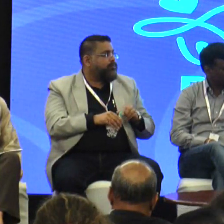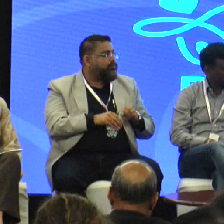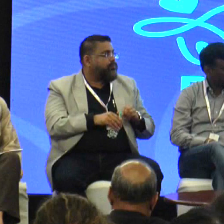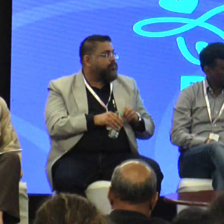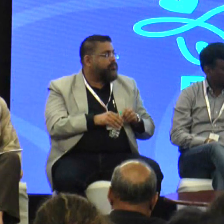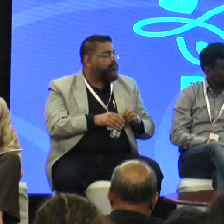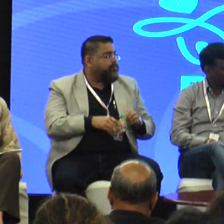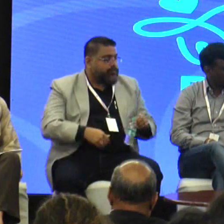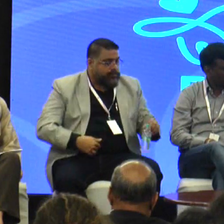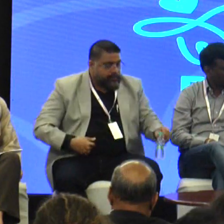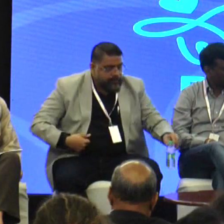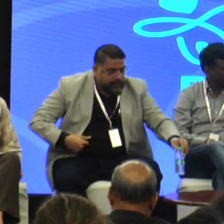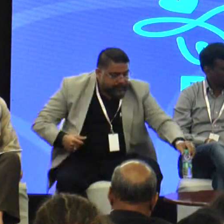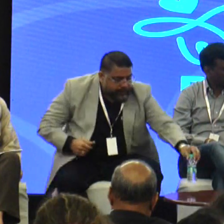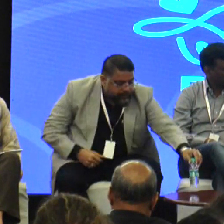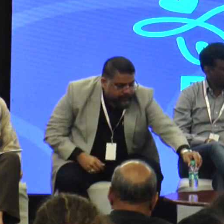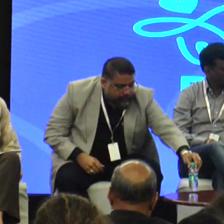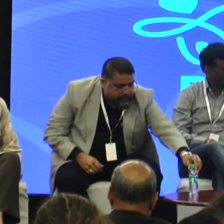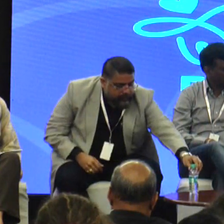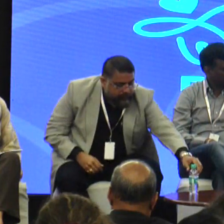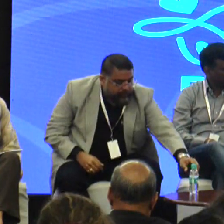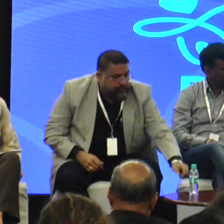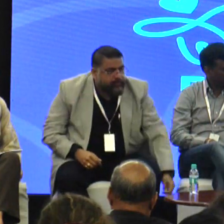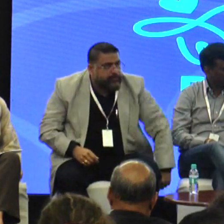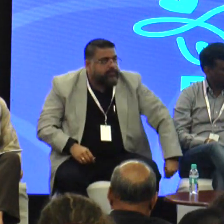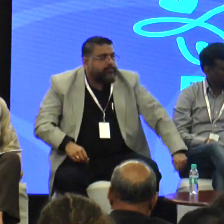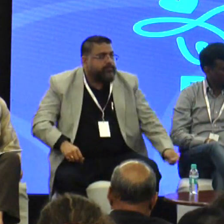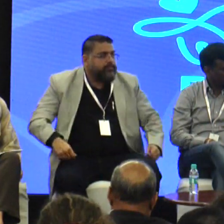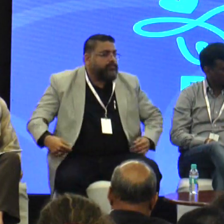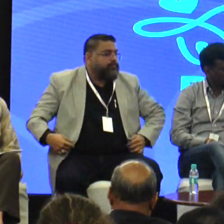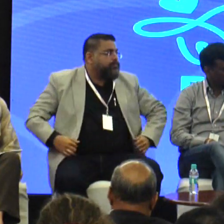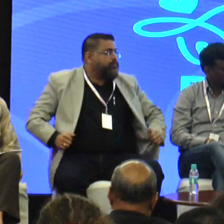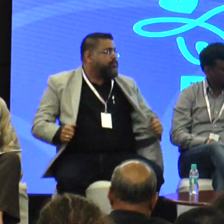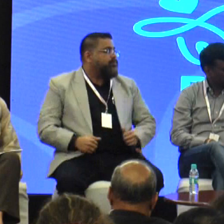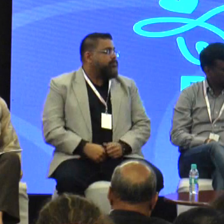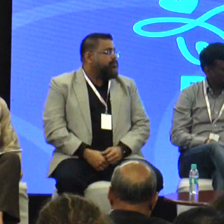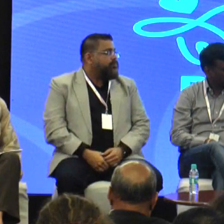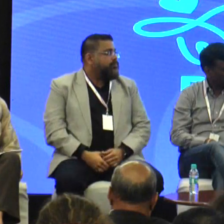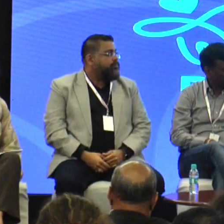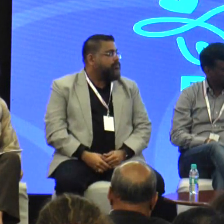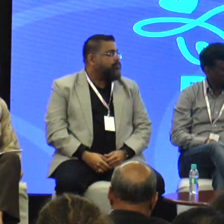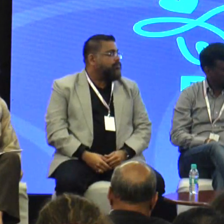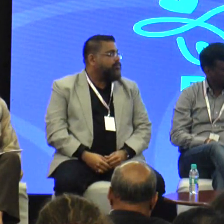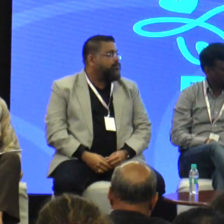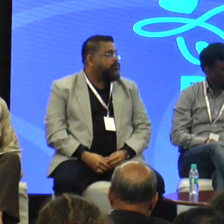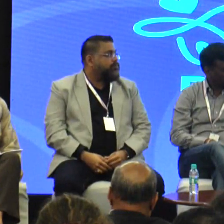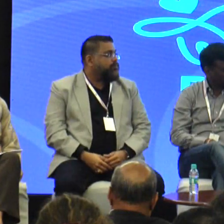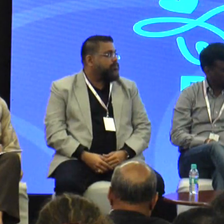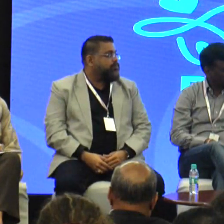right? So, last year we hired our first hearing and speech impaired